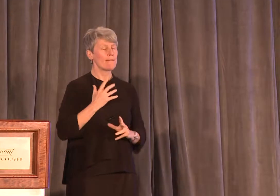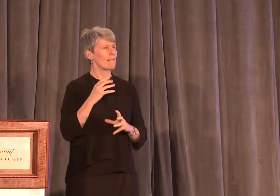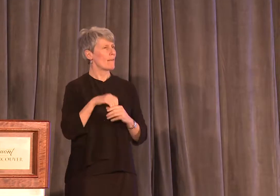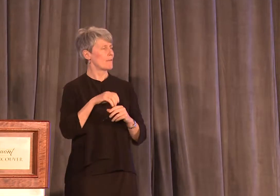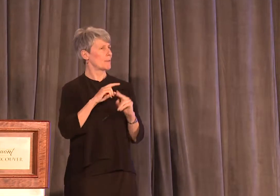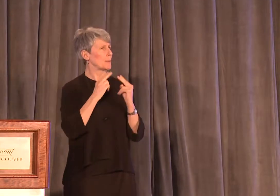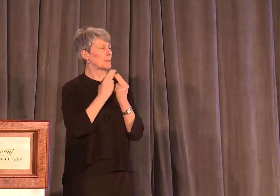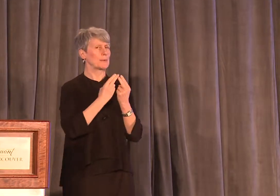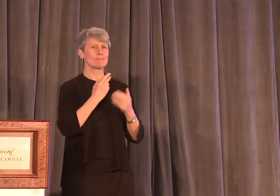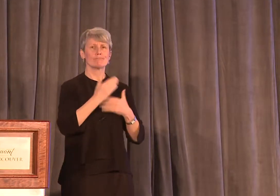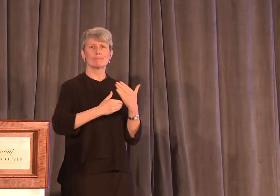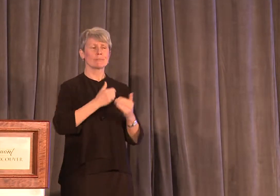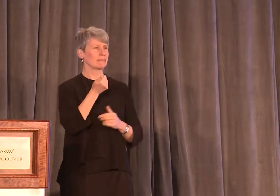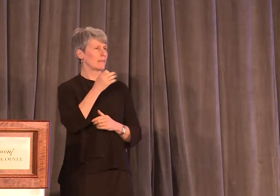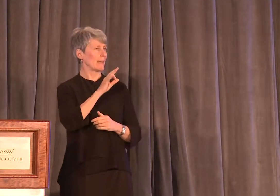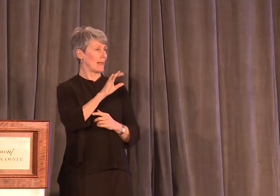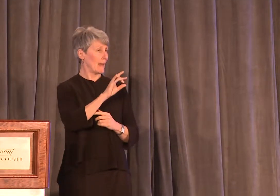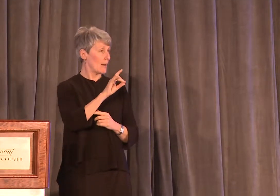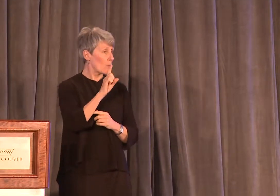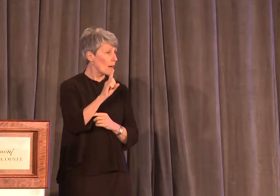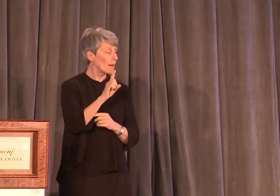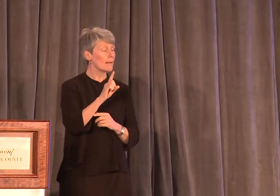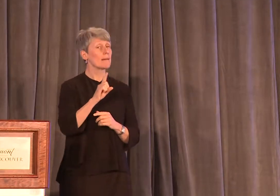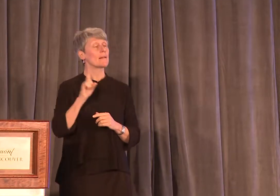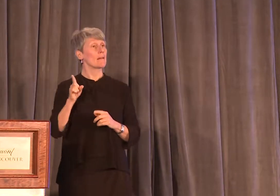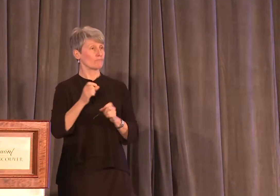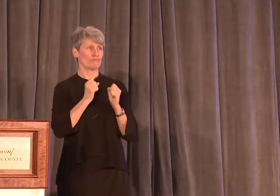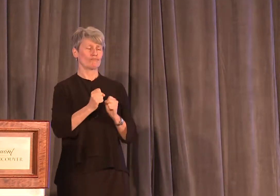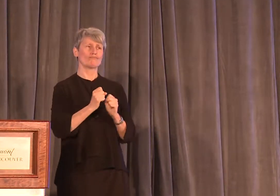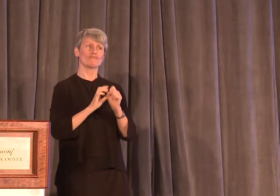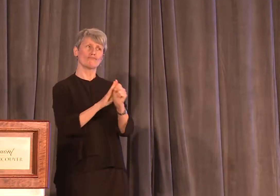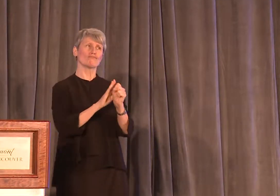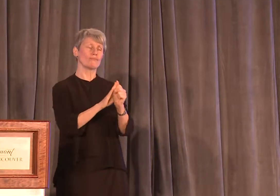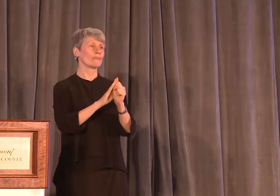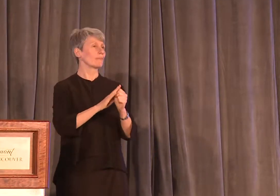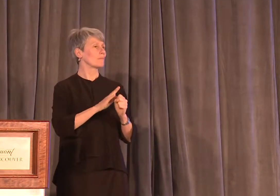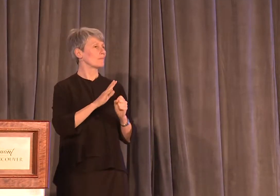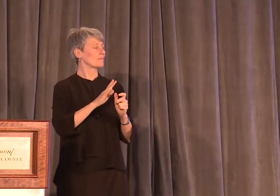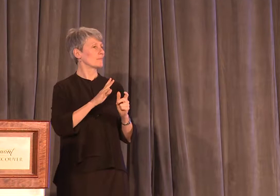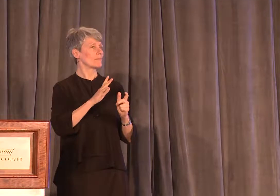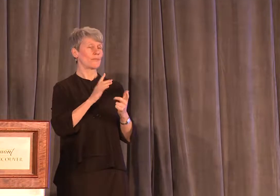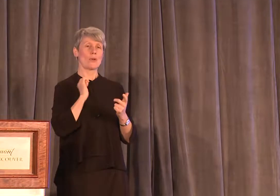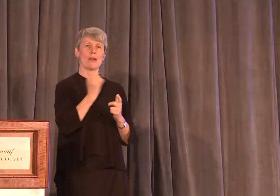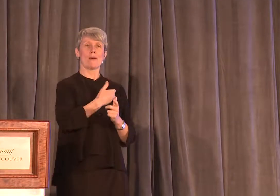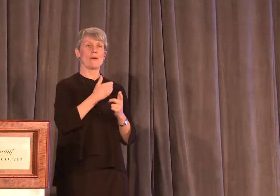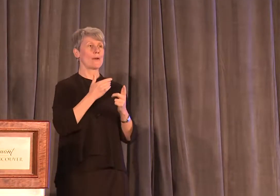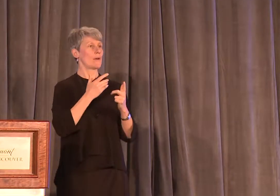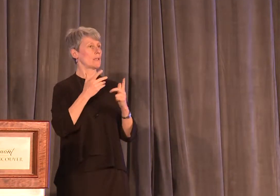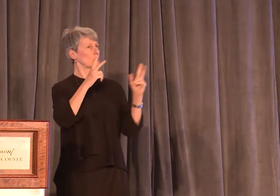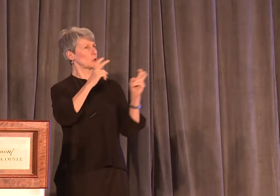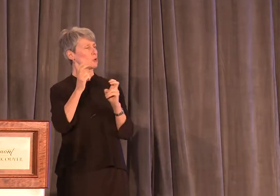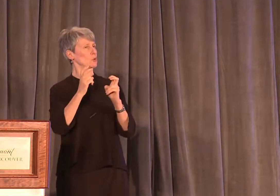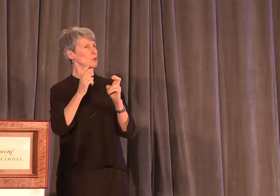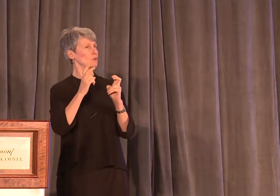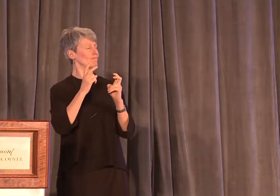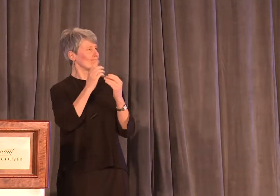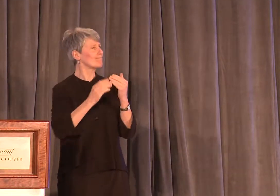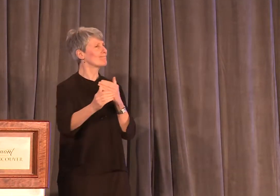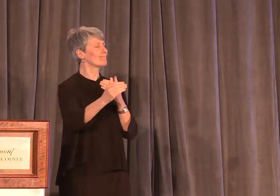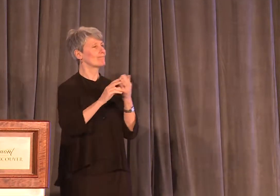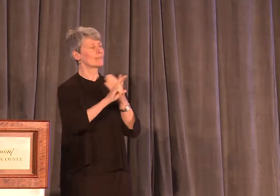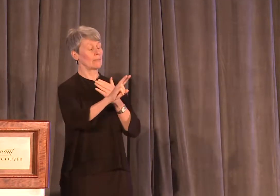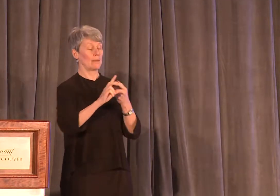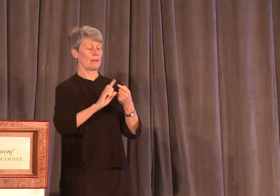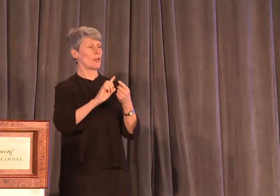began in 1981. Stephanie is a strong advocate for progressive social causes, with a focus on community